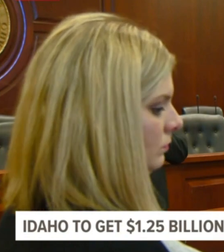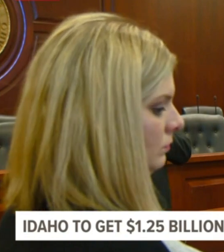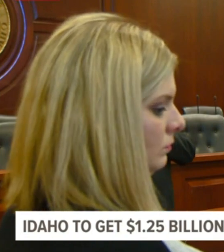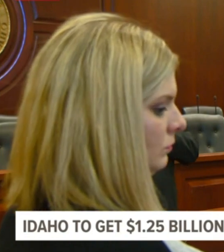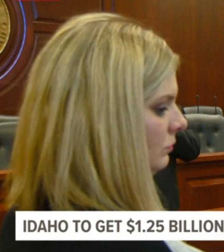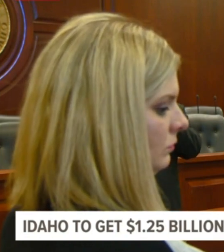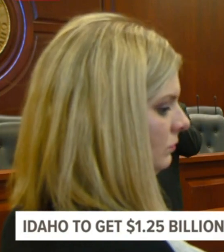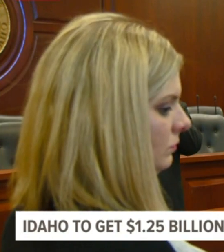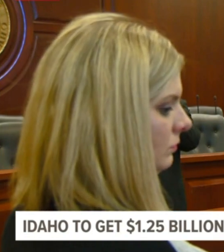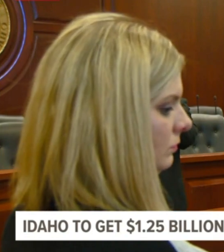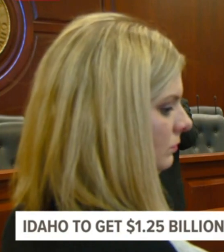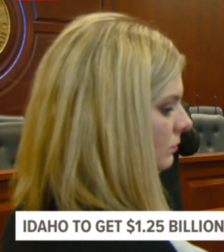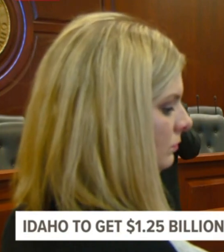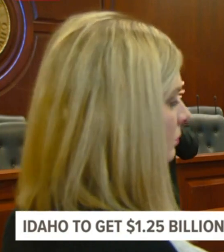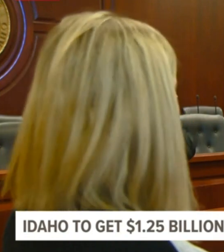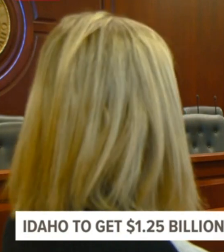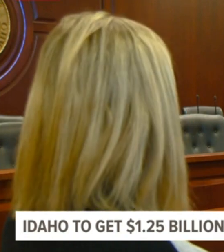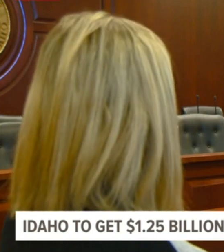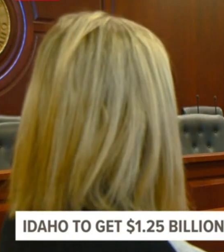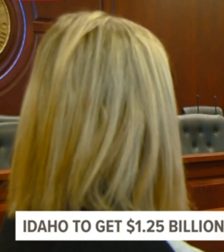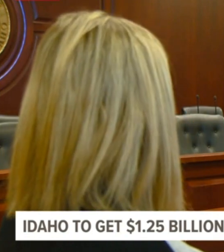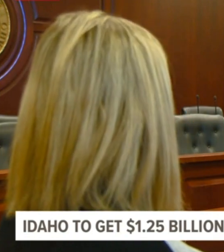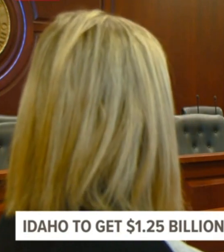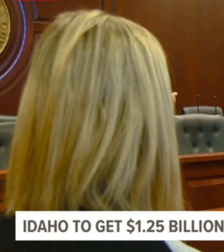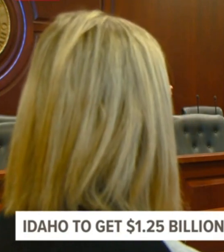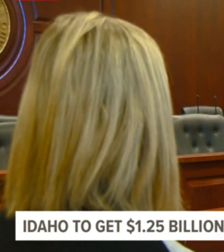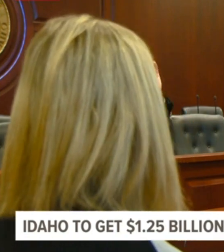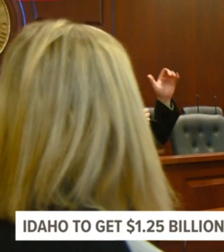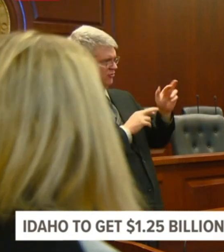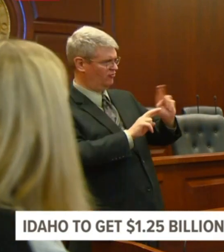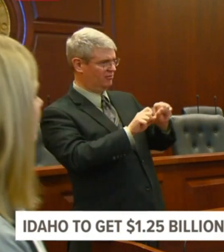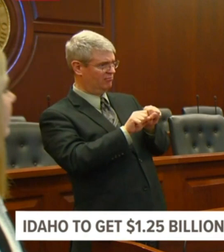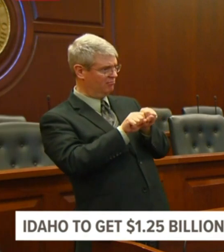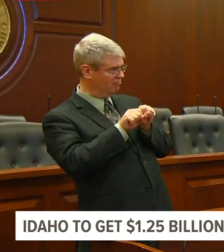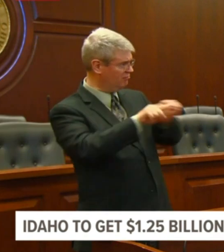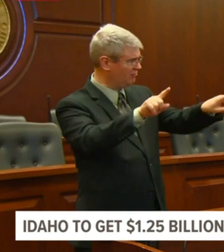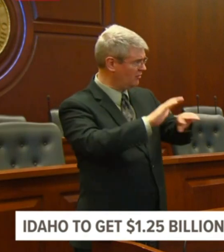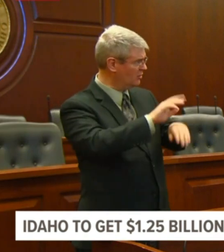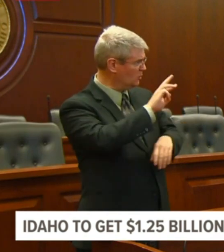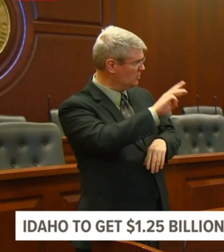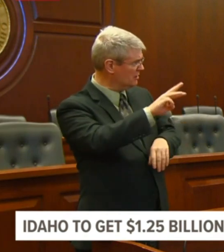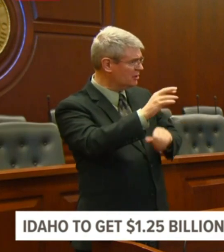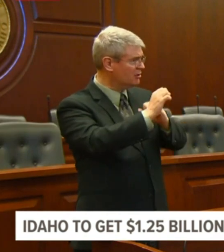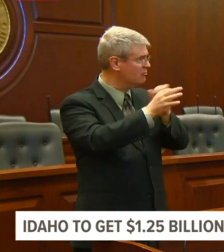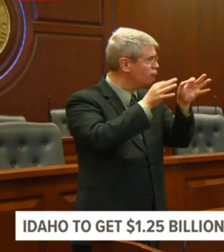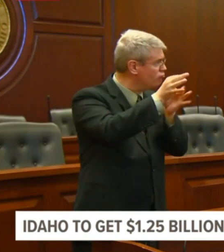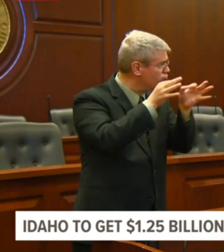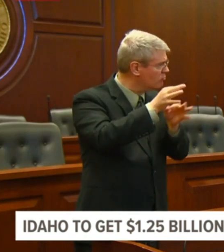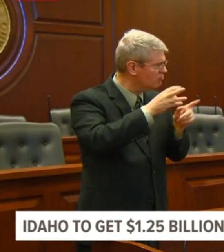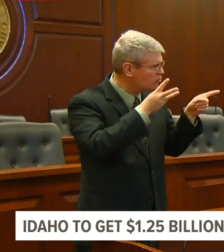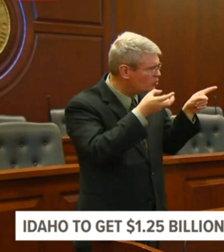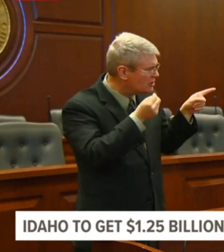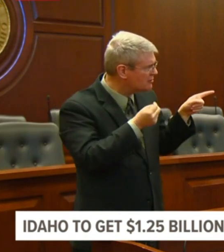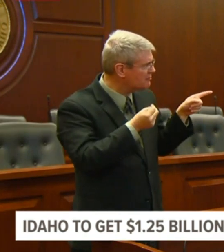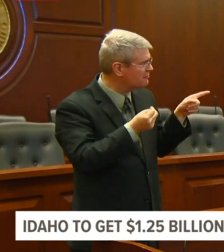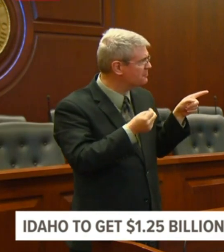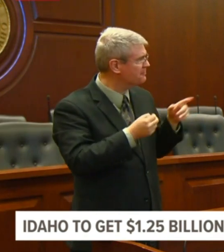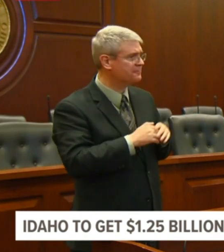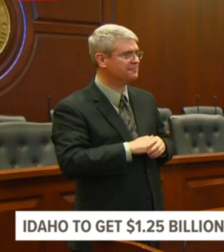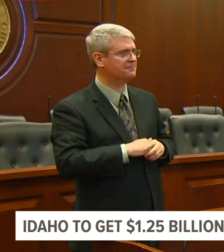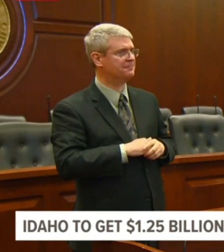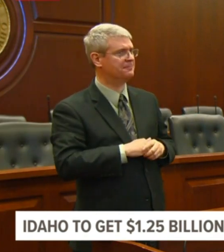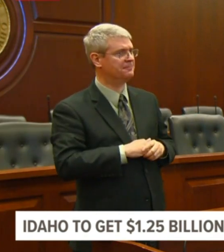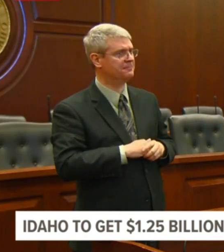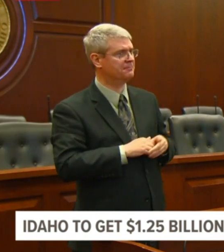claim information going to be webbed up on the state's websites? Janie, the question was,